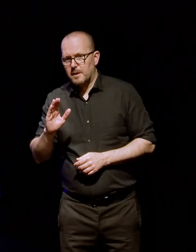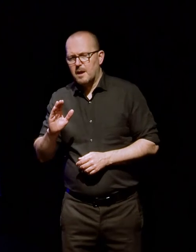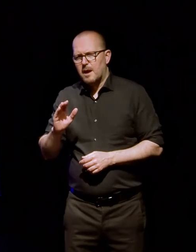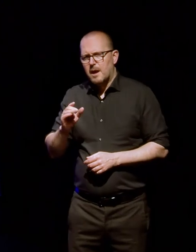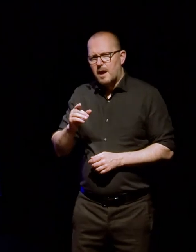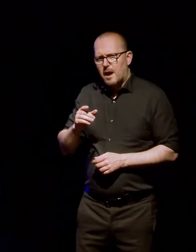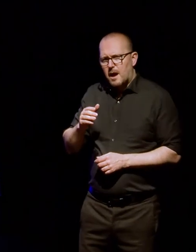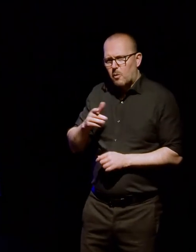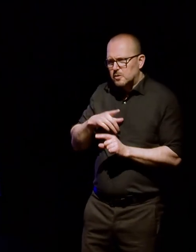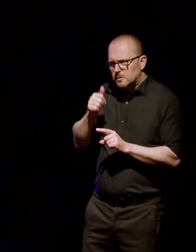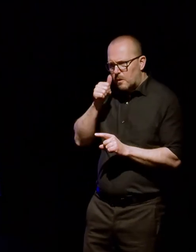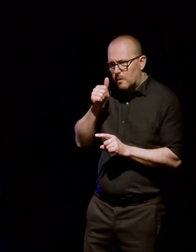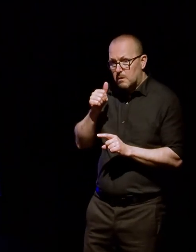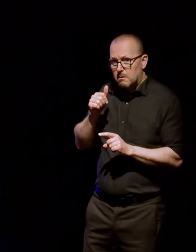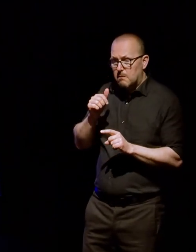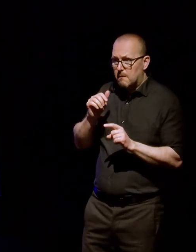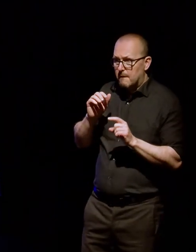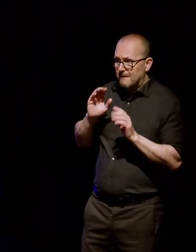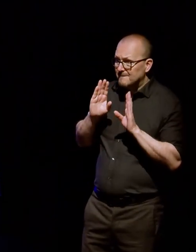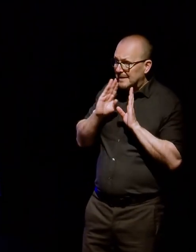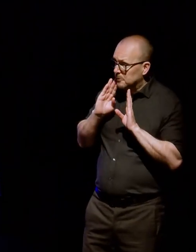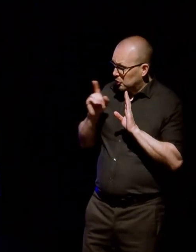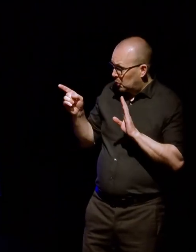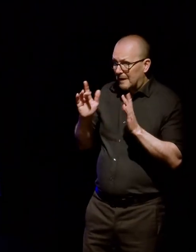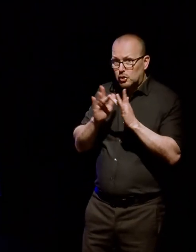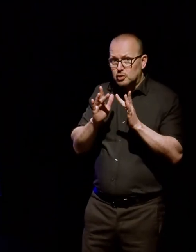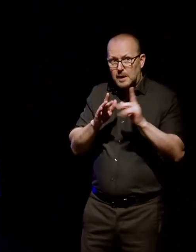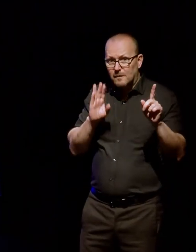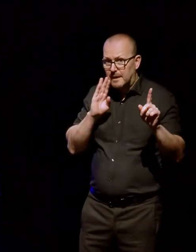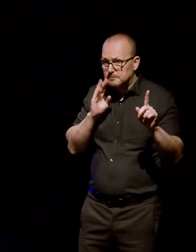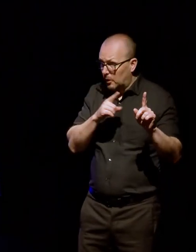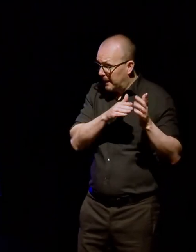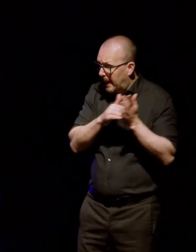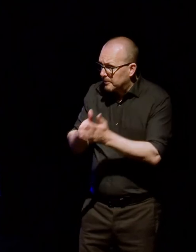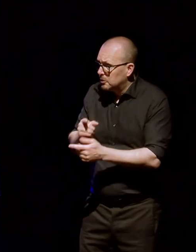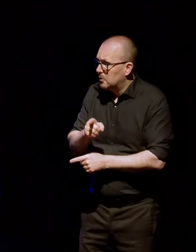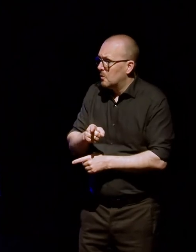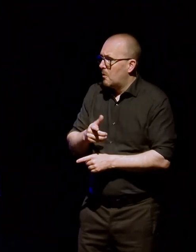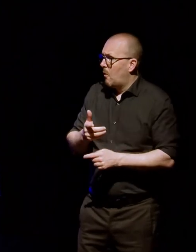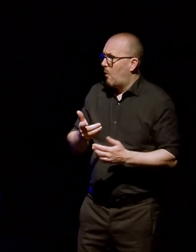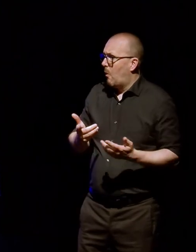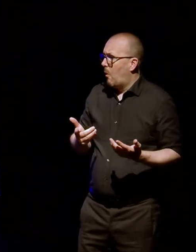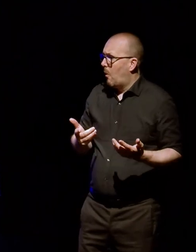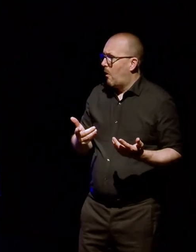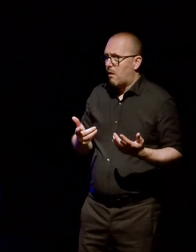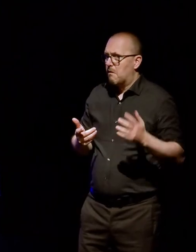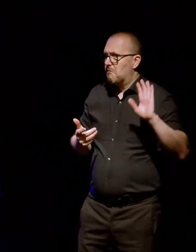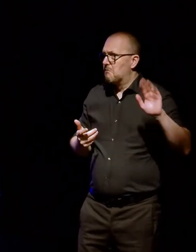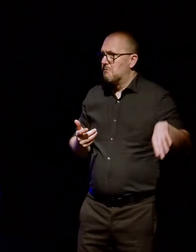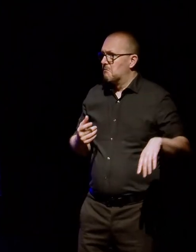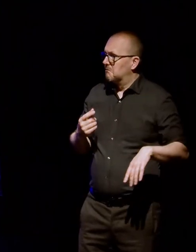Facebook, uh, are you in contact with Facebook about these things? Are they helping, or are you doing it all?